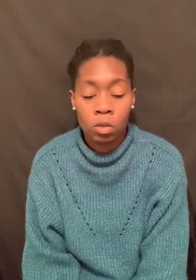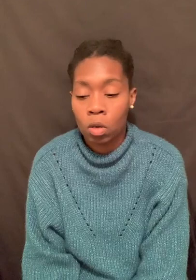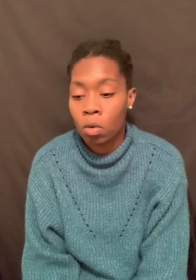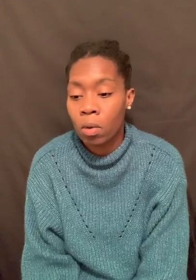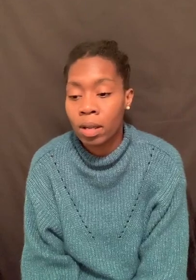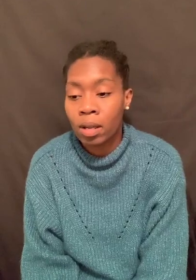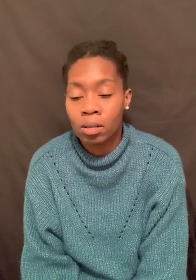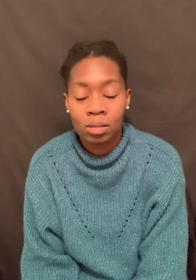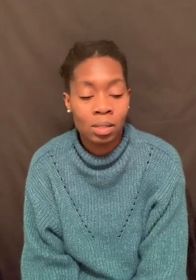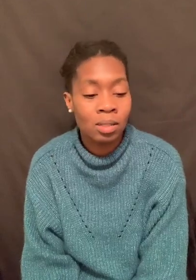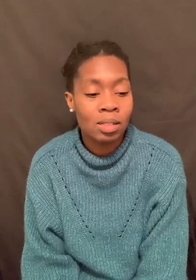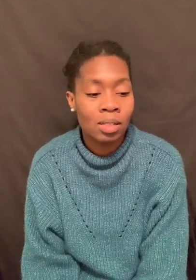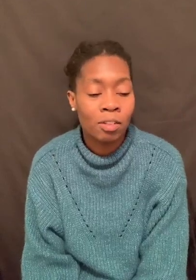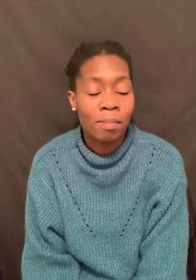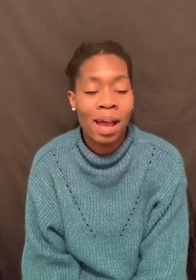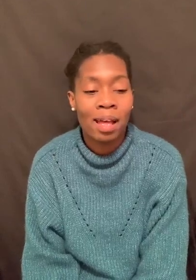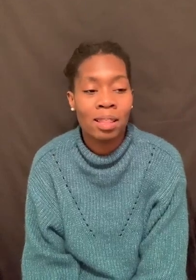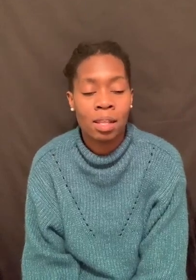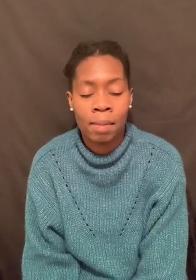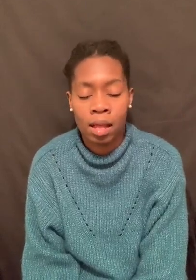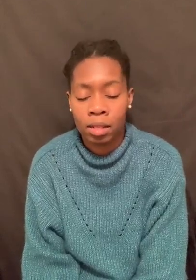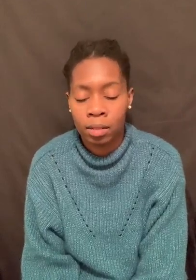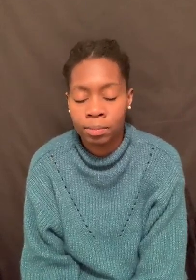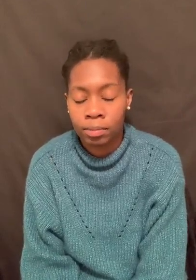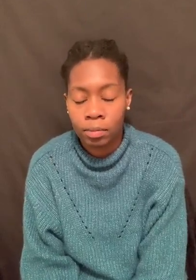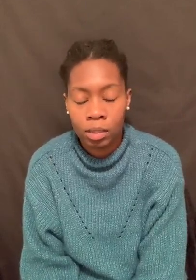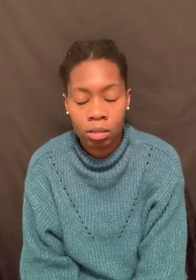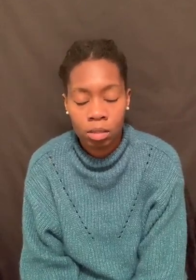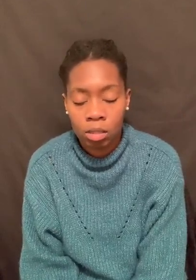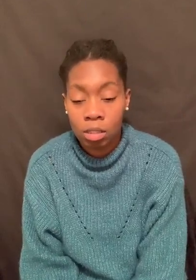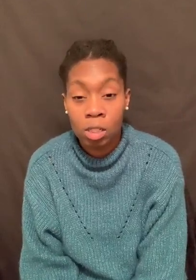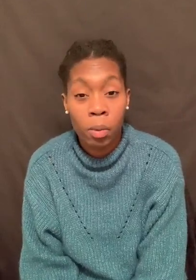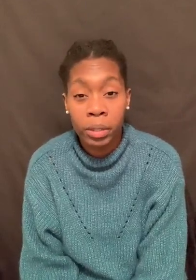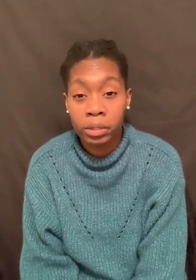You're quoting statistics of math. Not math. Sports.